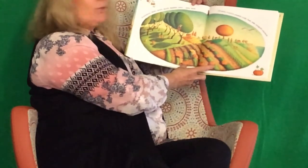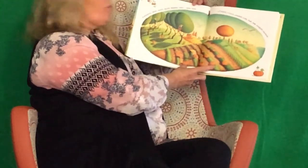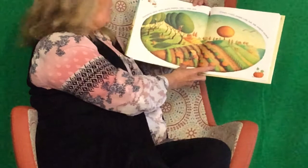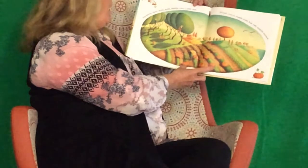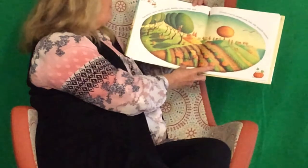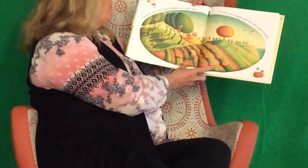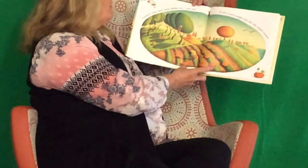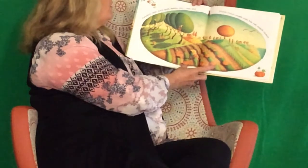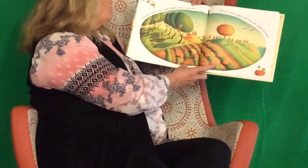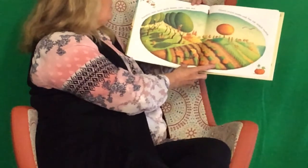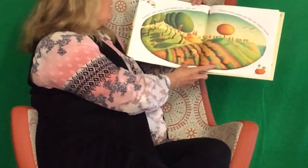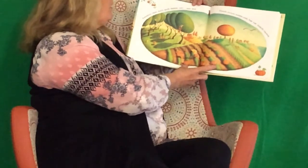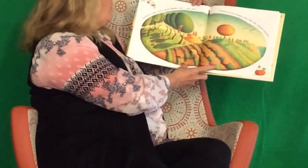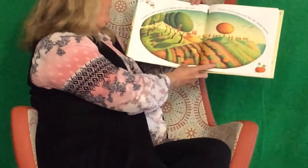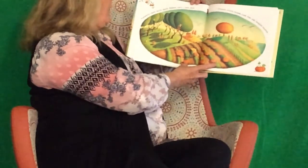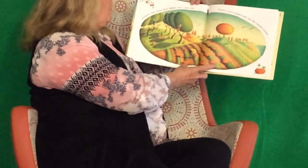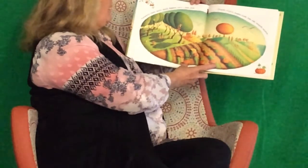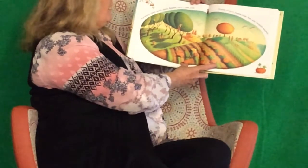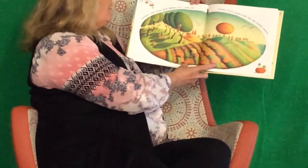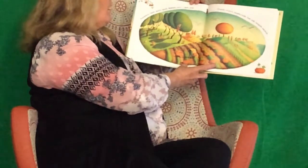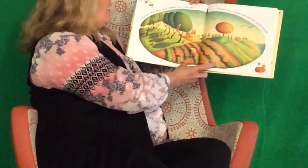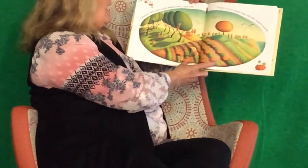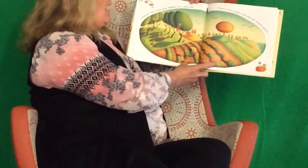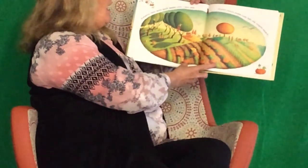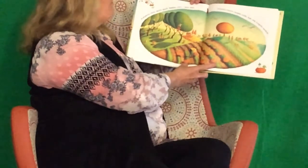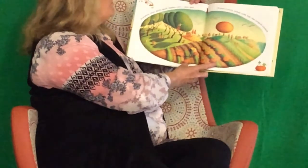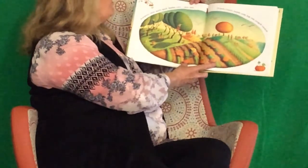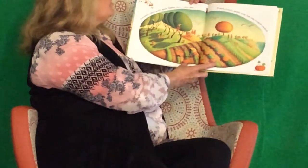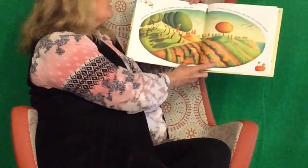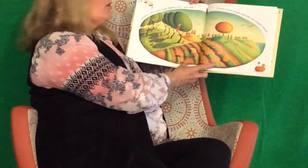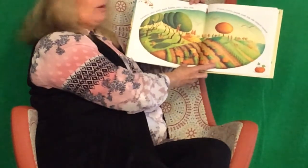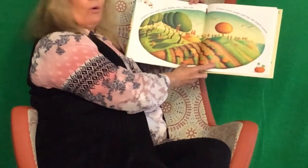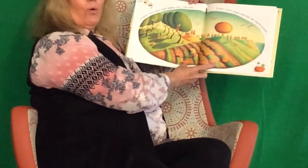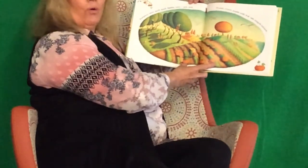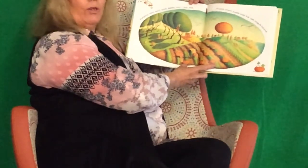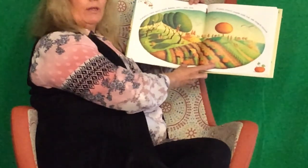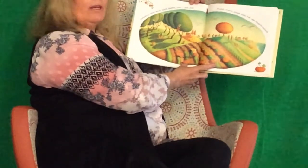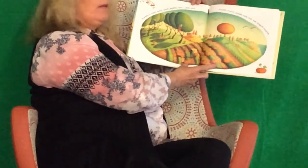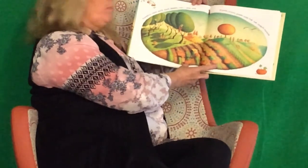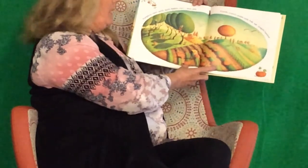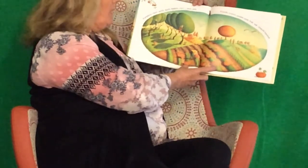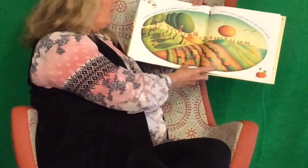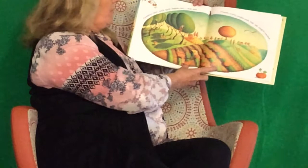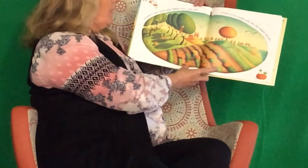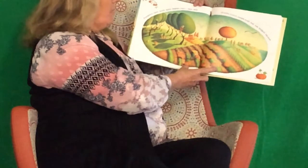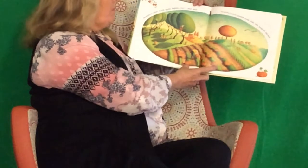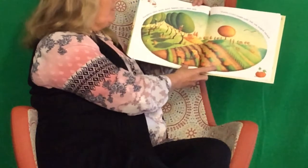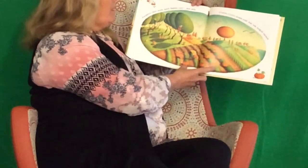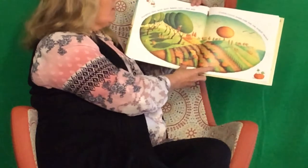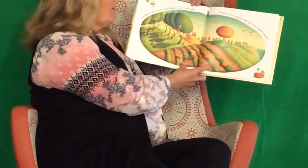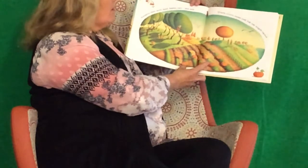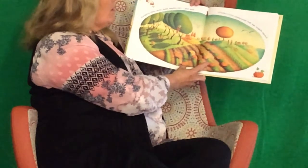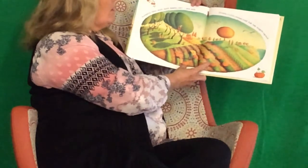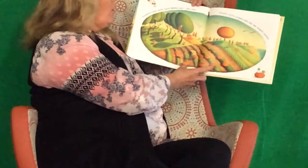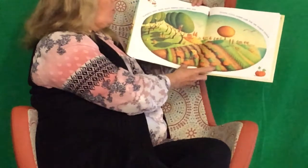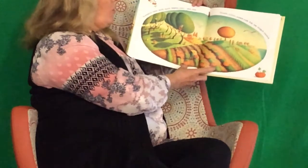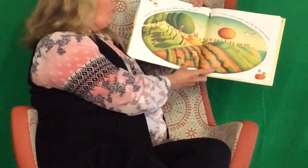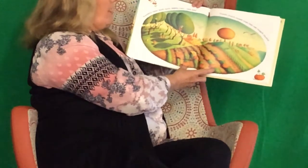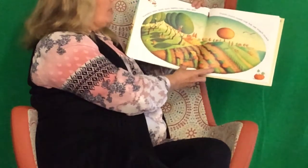Pumpkins ripen, quick, quick, quick. Apples, corn, pick, pick, pick.